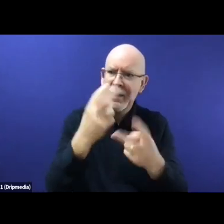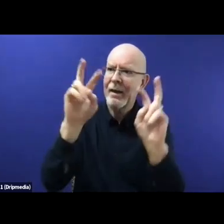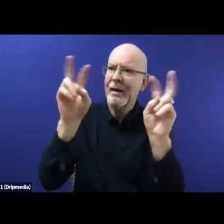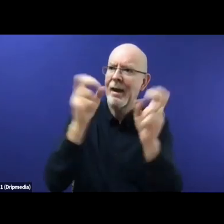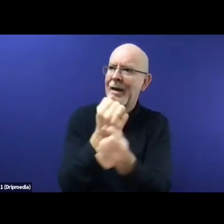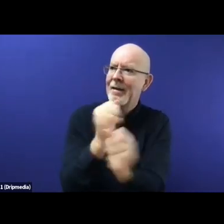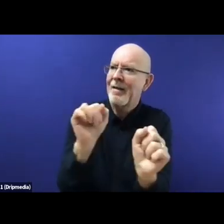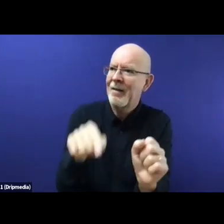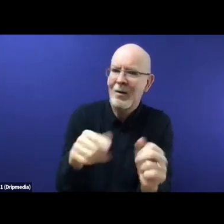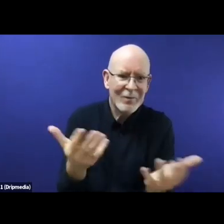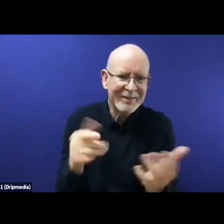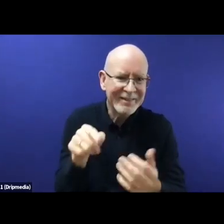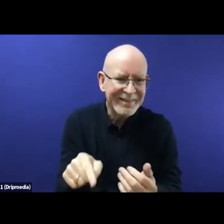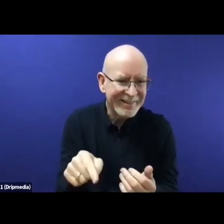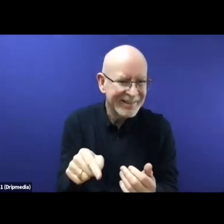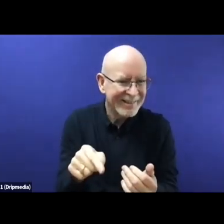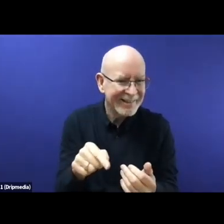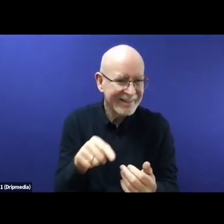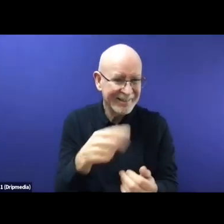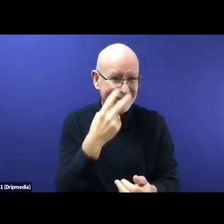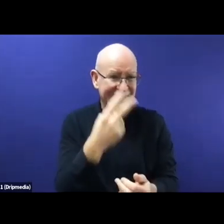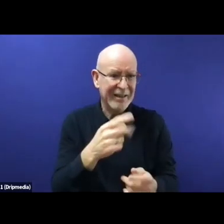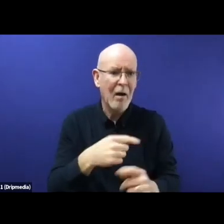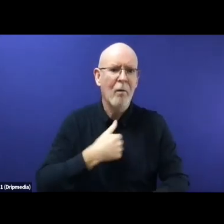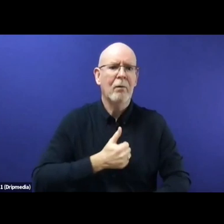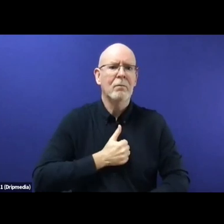all